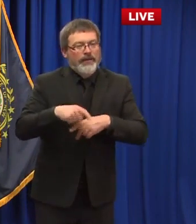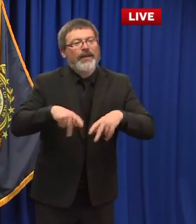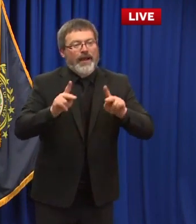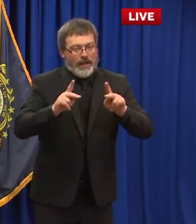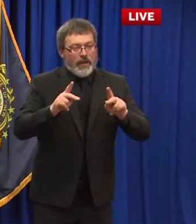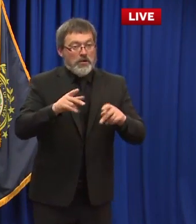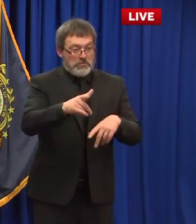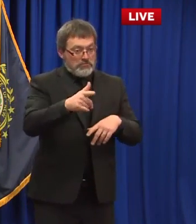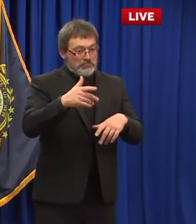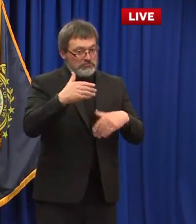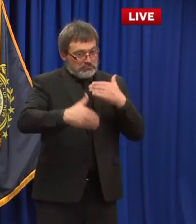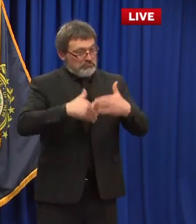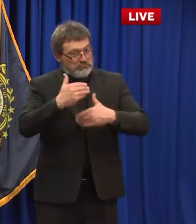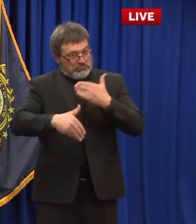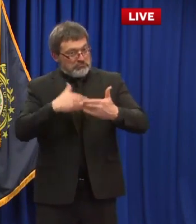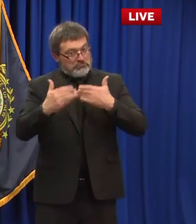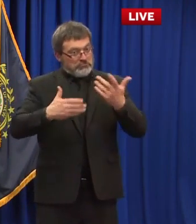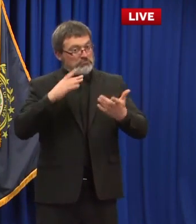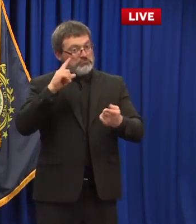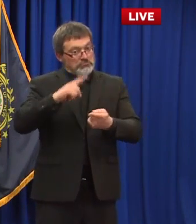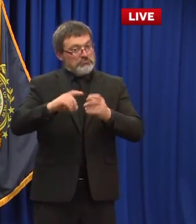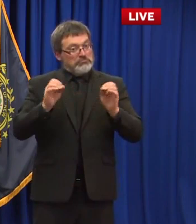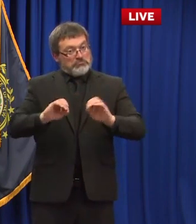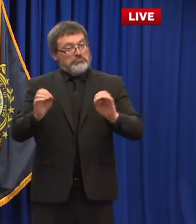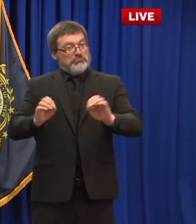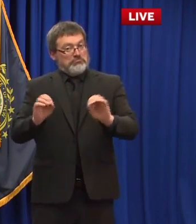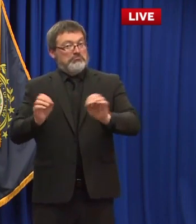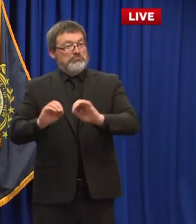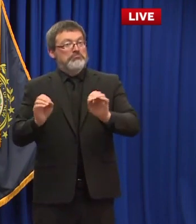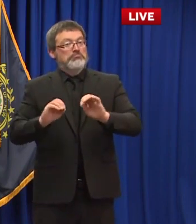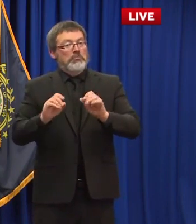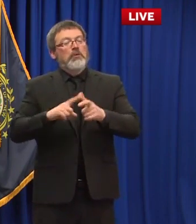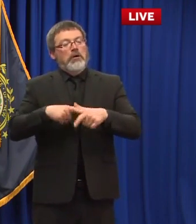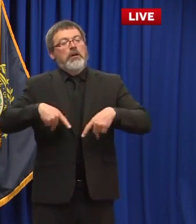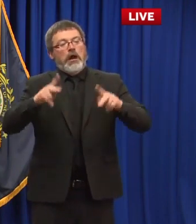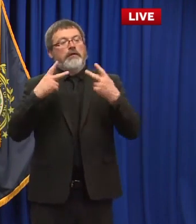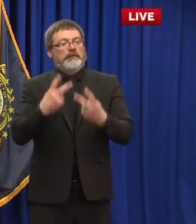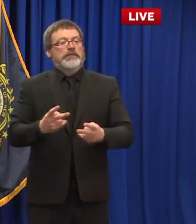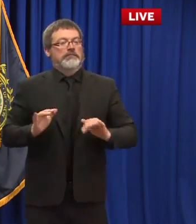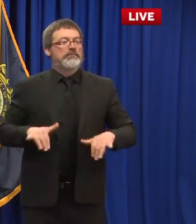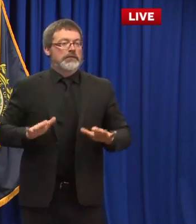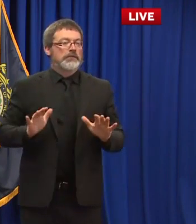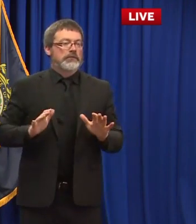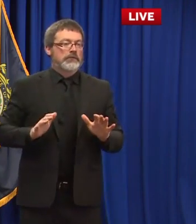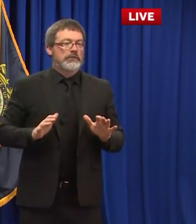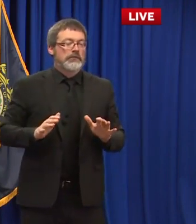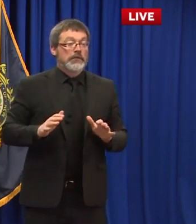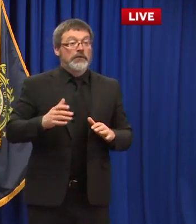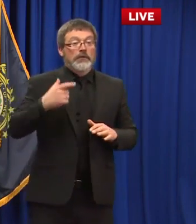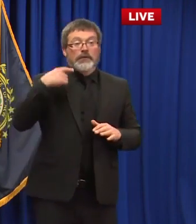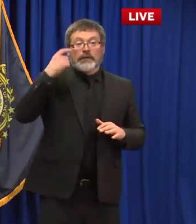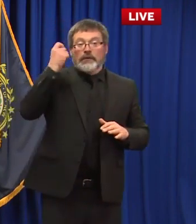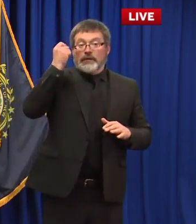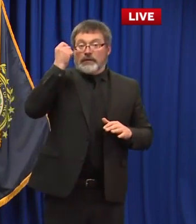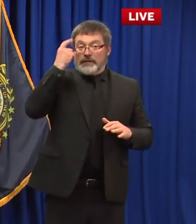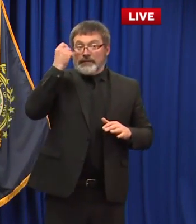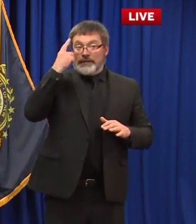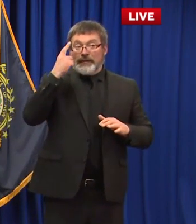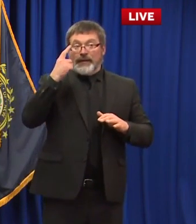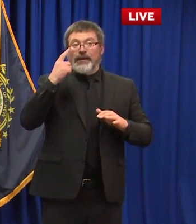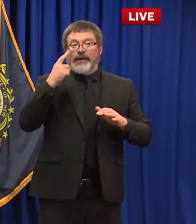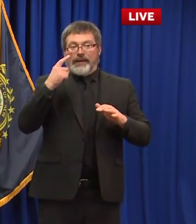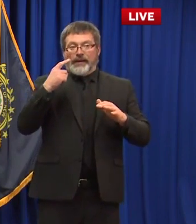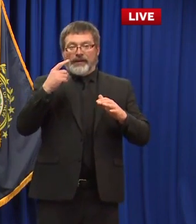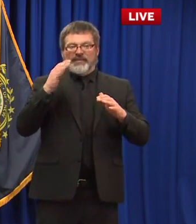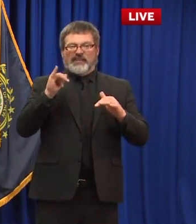that opportunity before we we open that up but we definitely appreciate it's something that probably has to happen sooner than later and we were talking about it today um